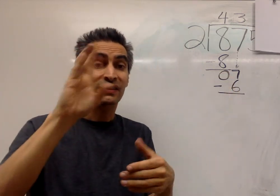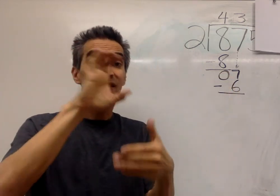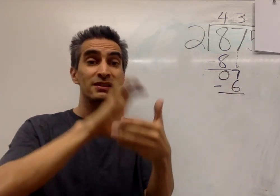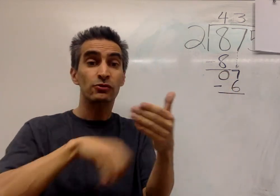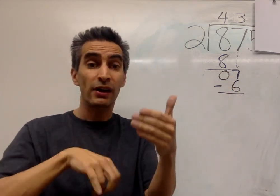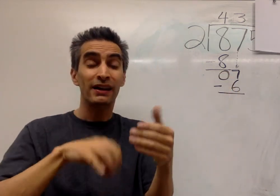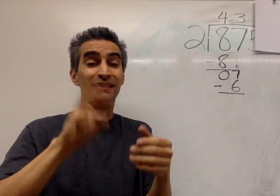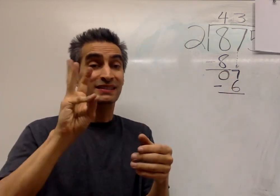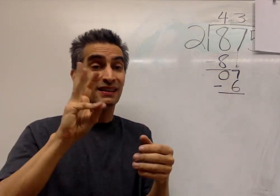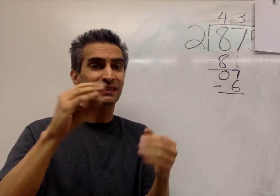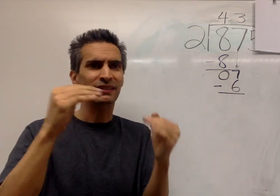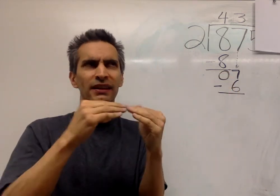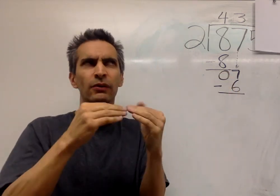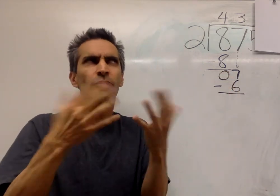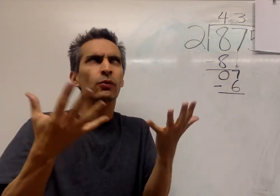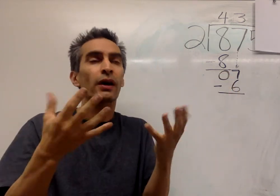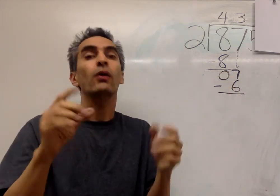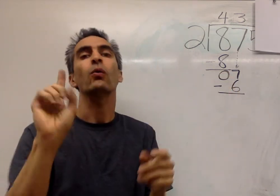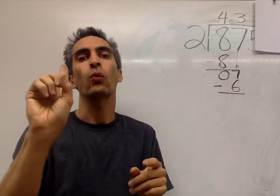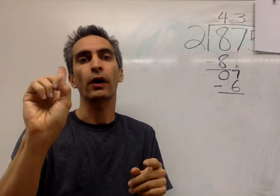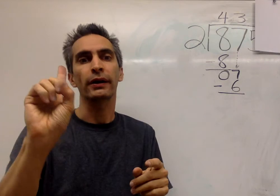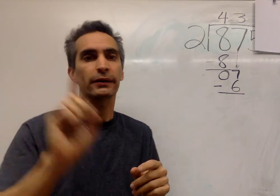Seven minus six equals one.